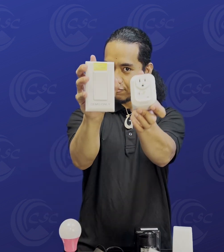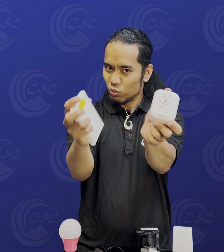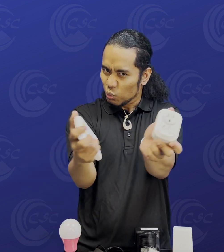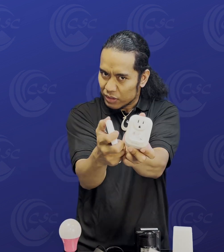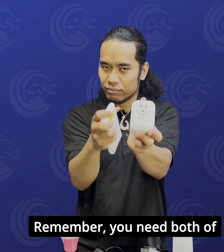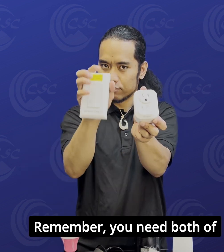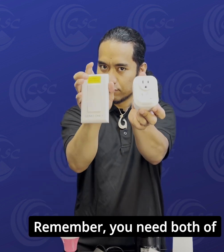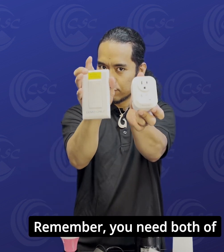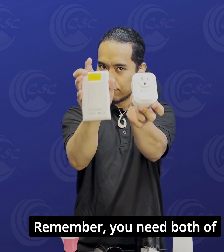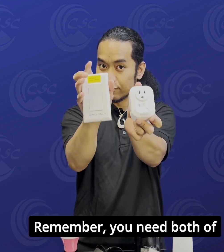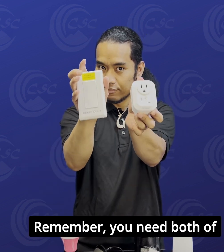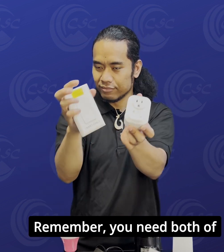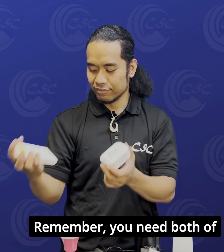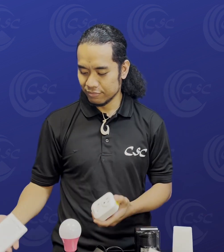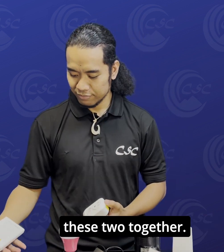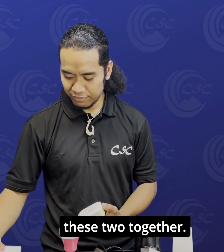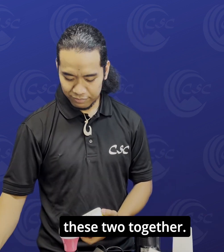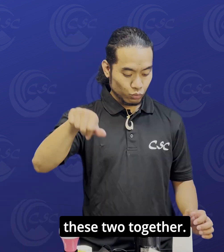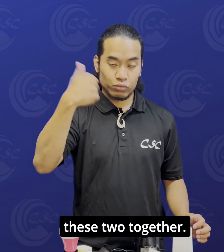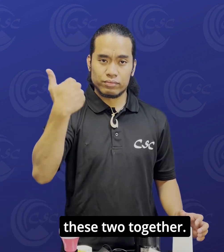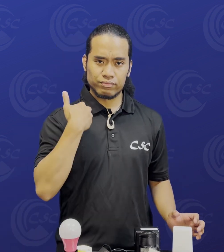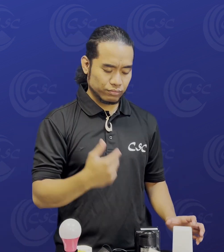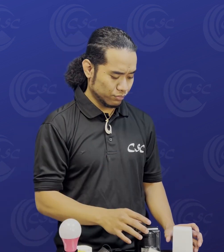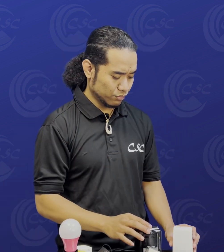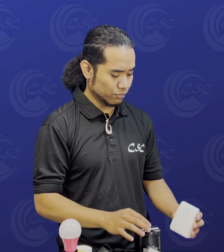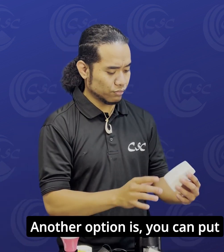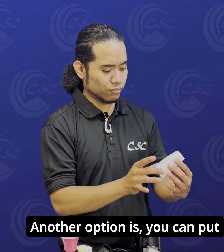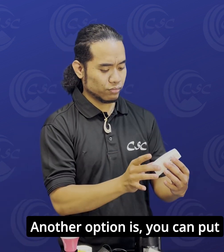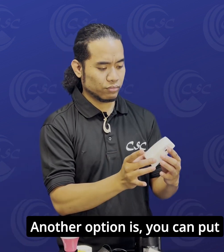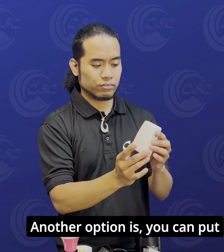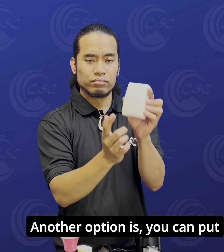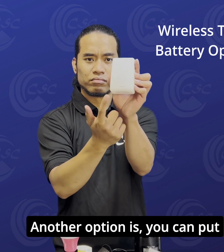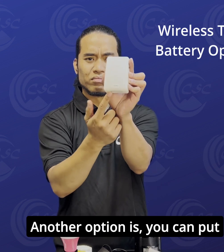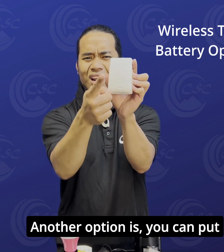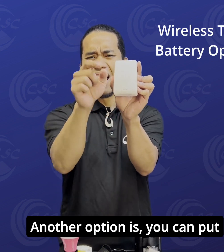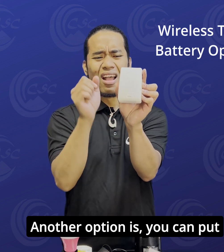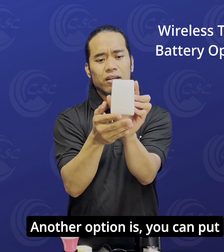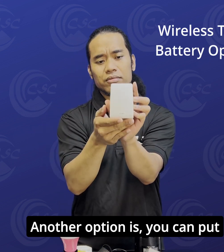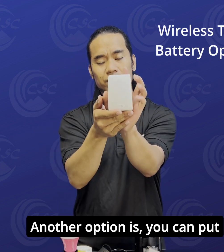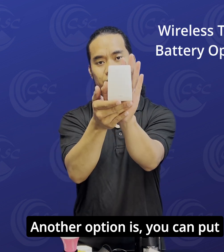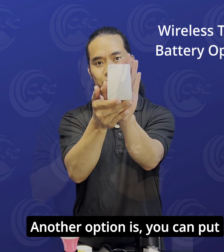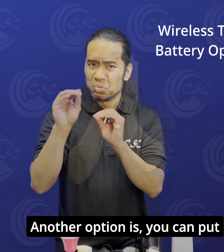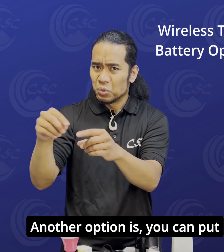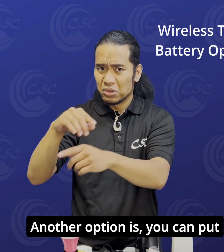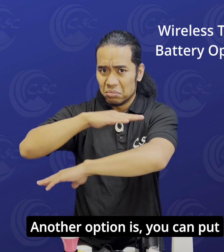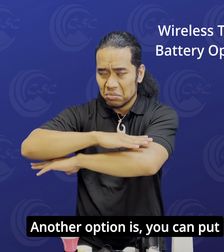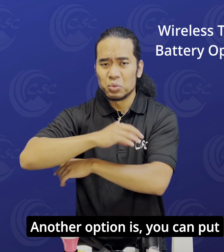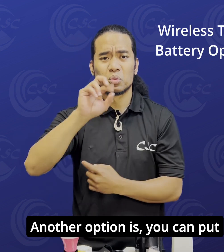But remember, you need both of these two together. Another option is, you can